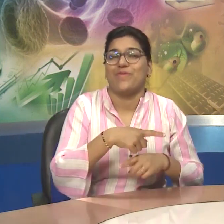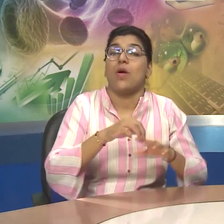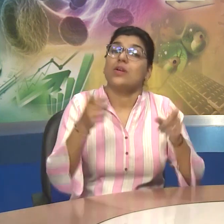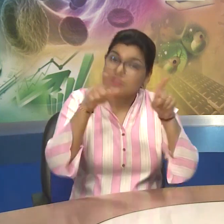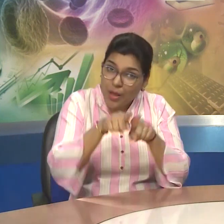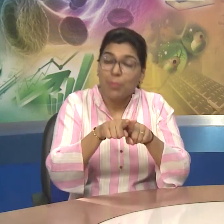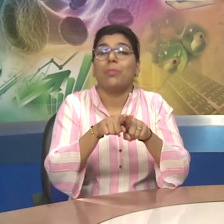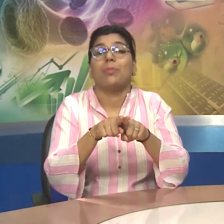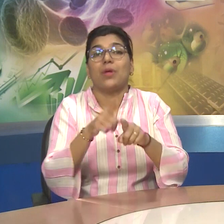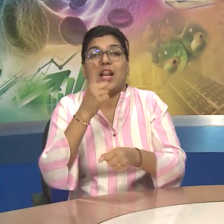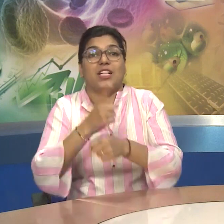same situation